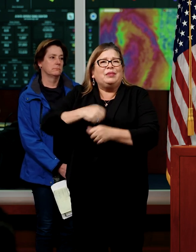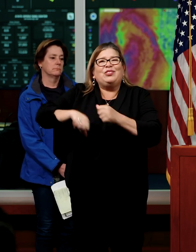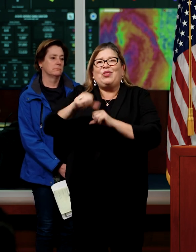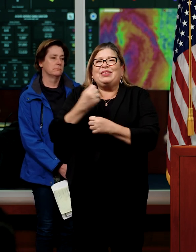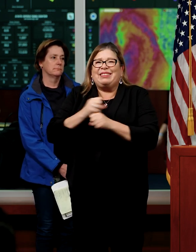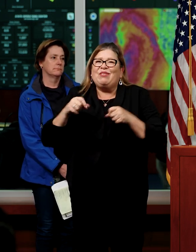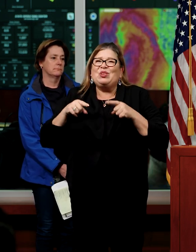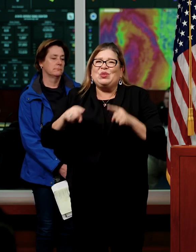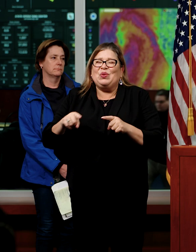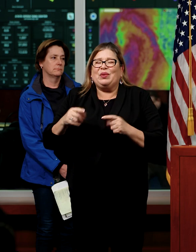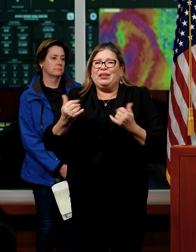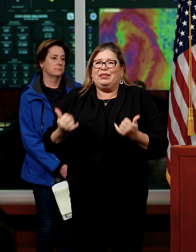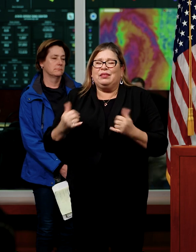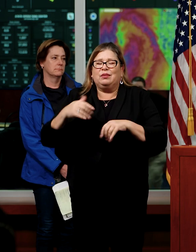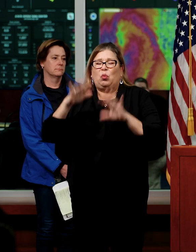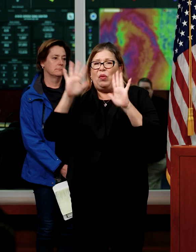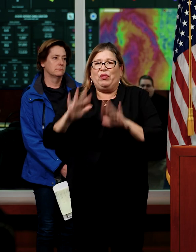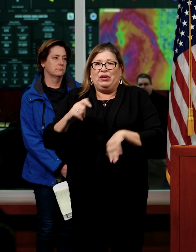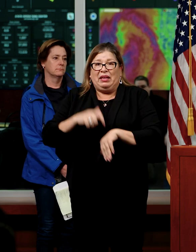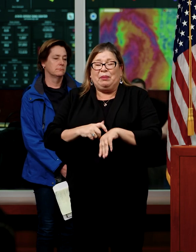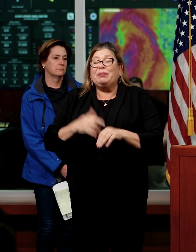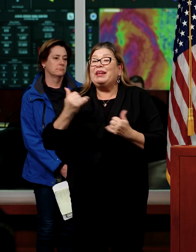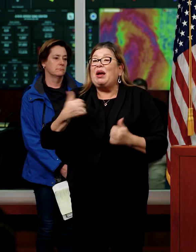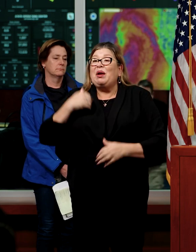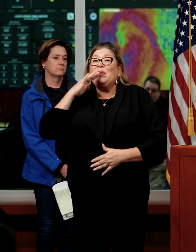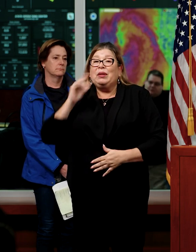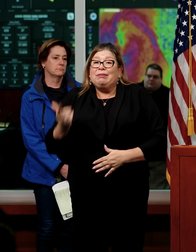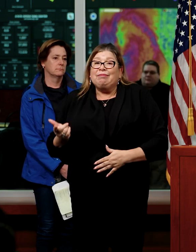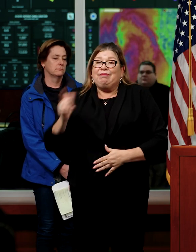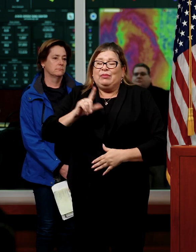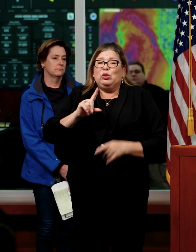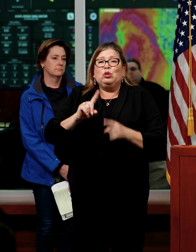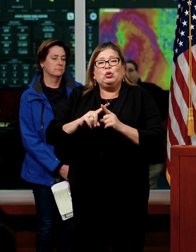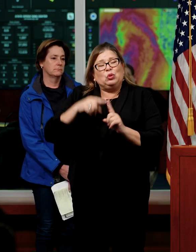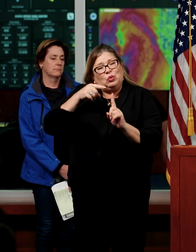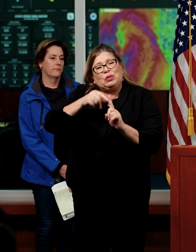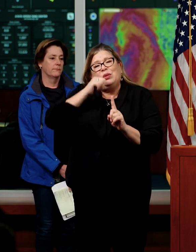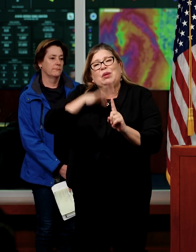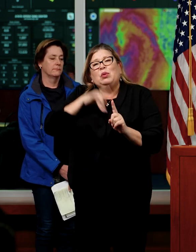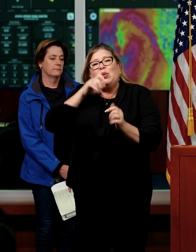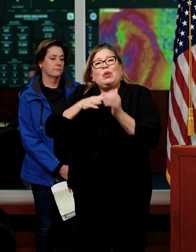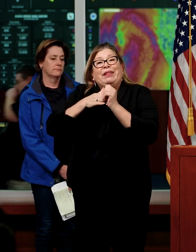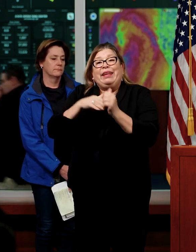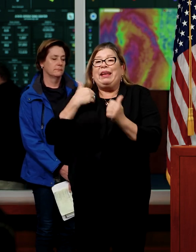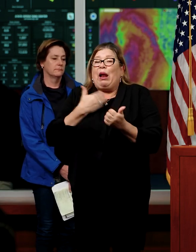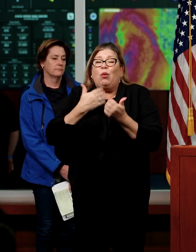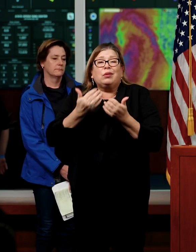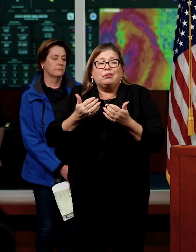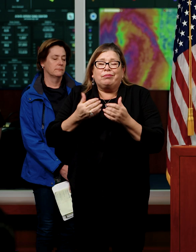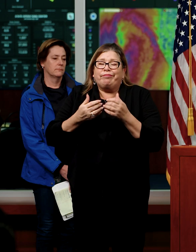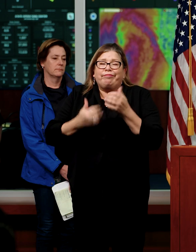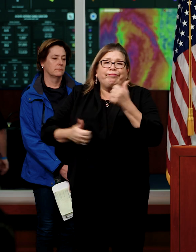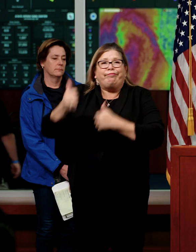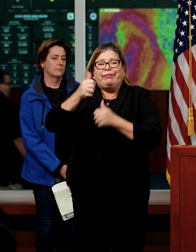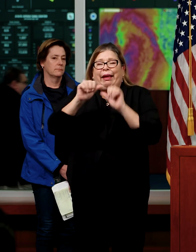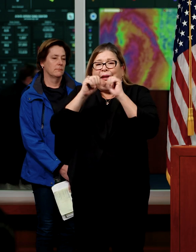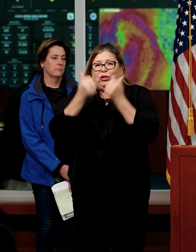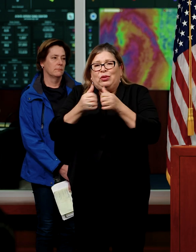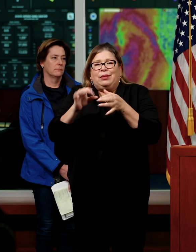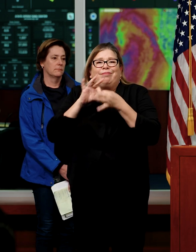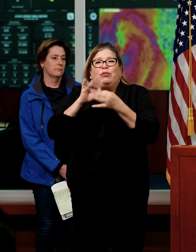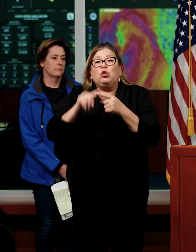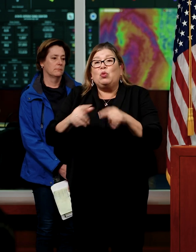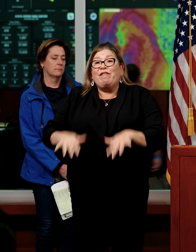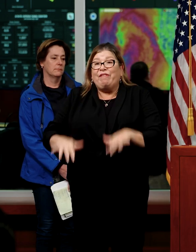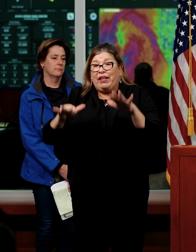to turn it over now to the woman who leads our key agency on flood response and flood expertise in the state, and